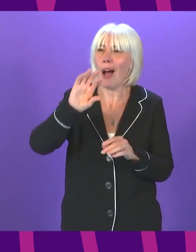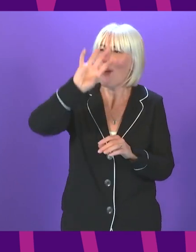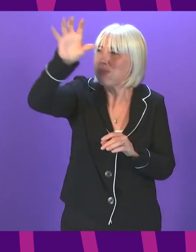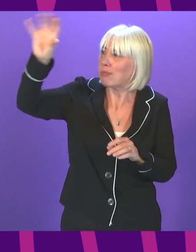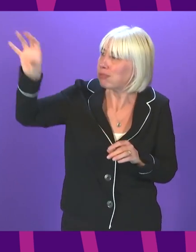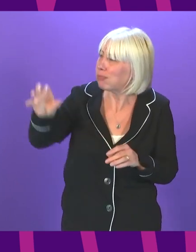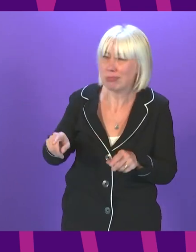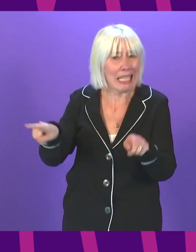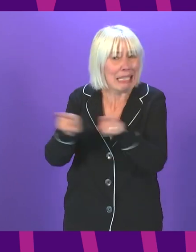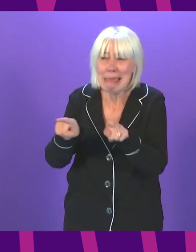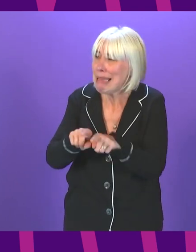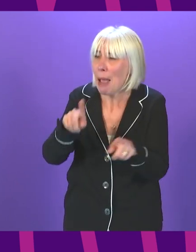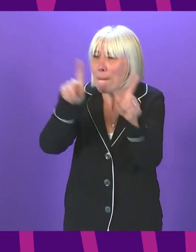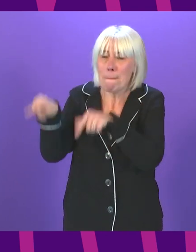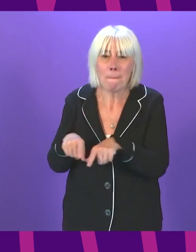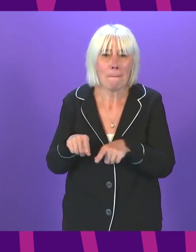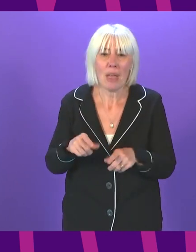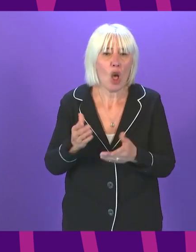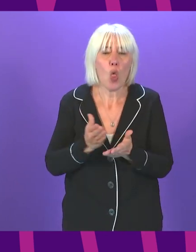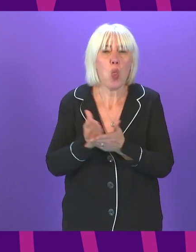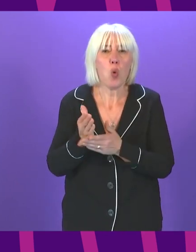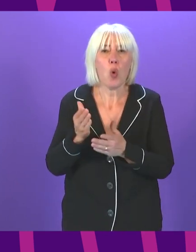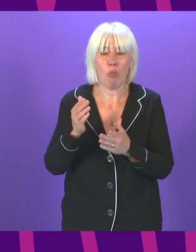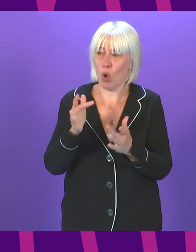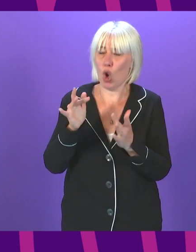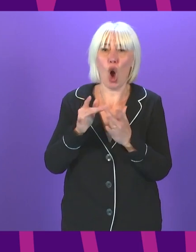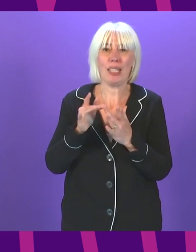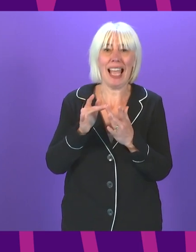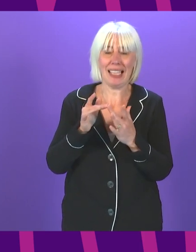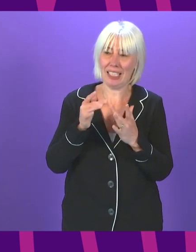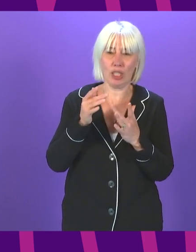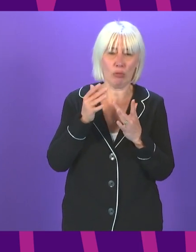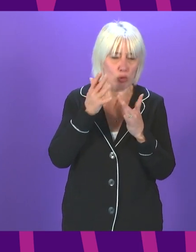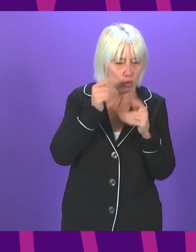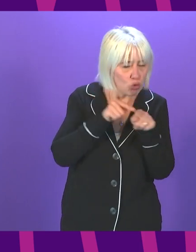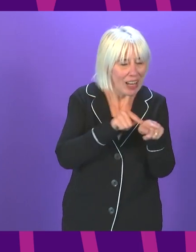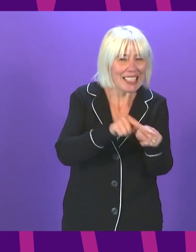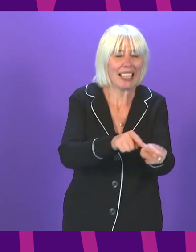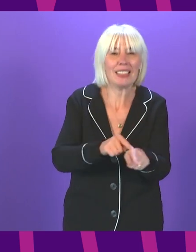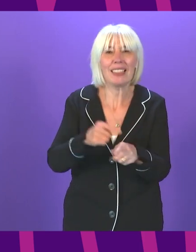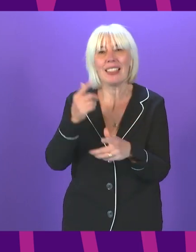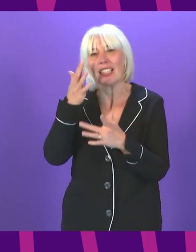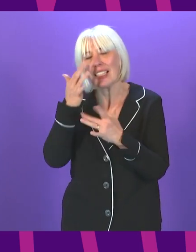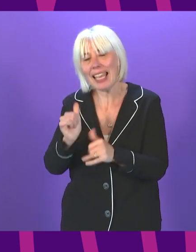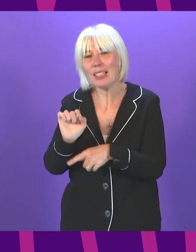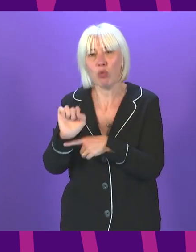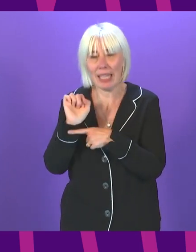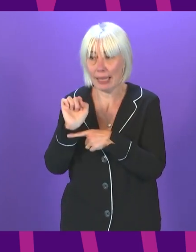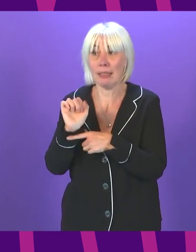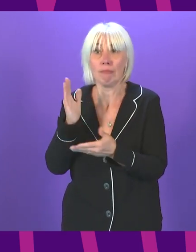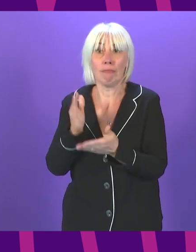grapple with Delta on contact tracing through Test and Protect. I know from my own experience this week that close contacts are being